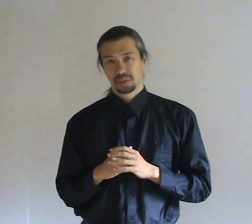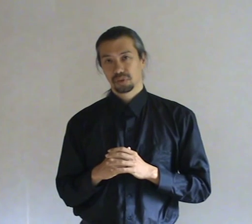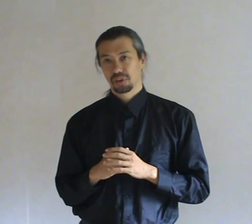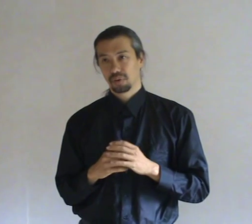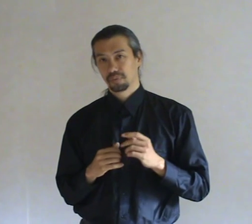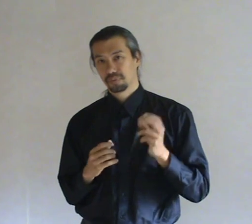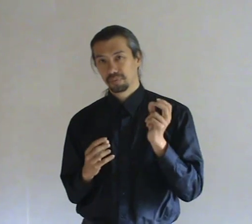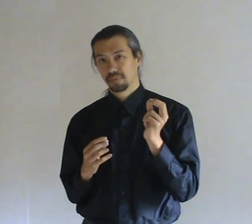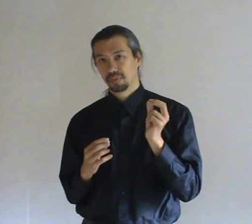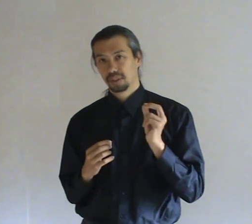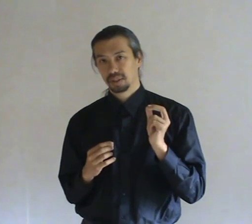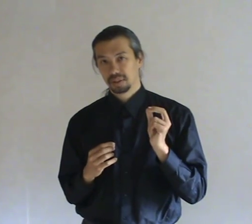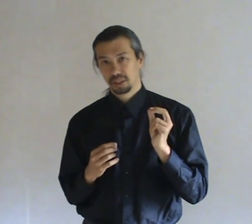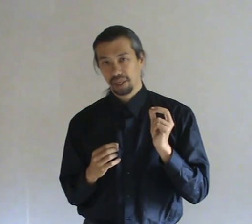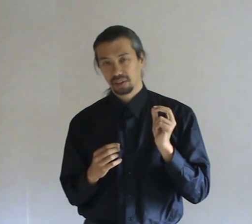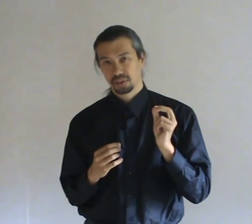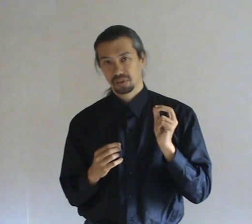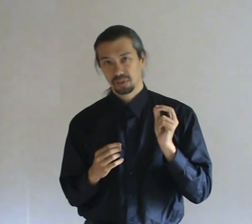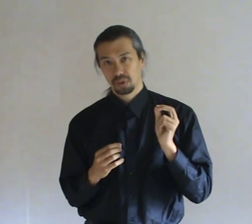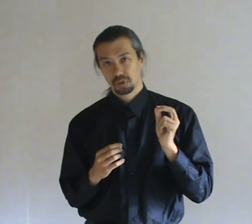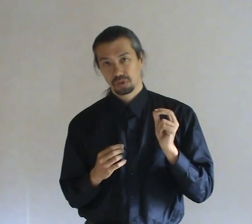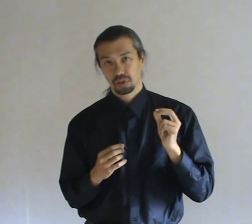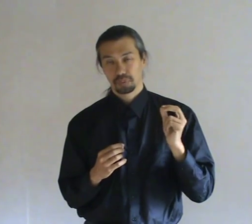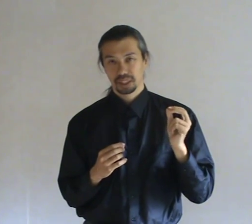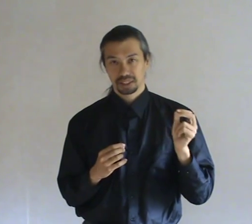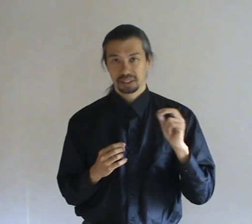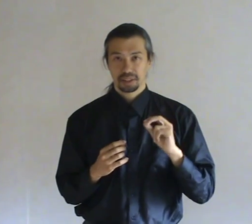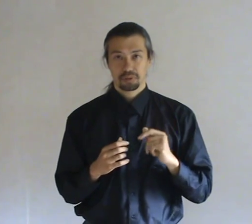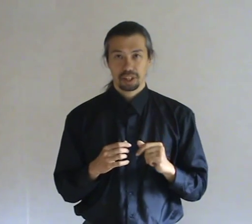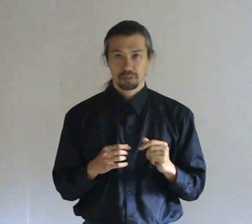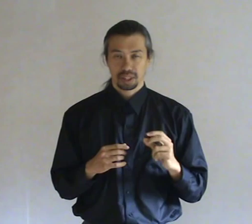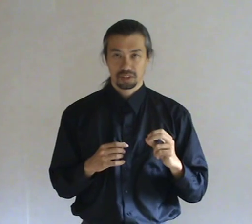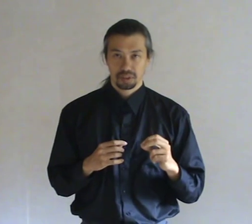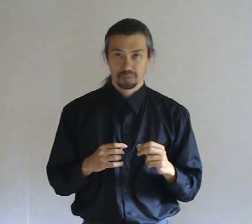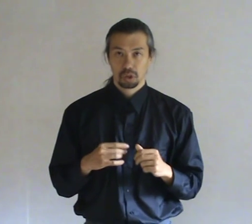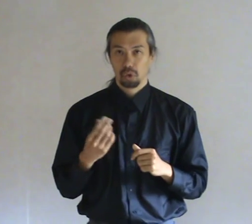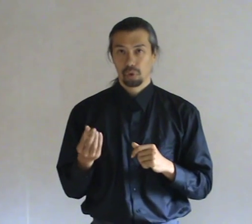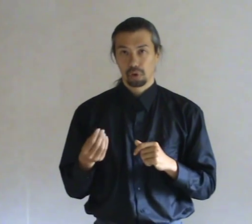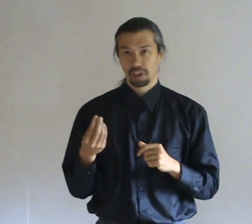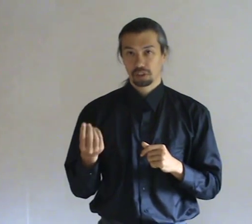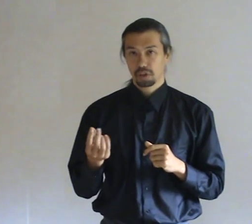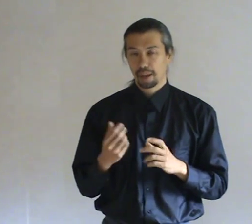can also in a way not use an object as a sacrifice. But as a lure or as a trap.